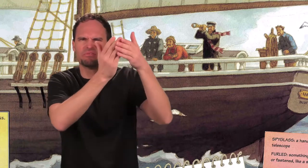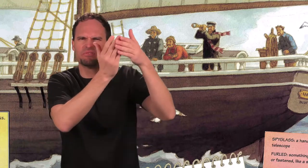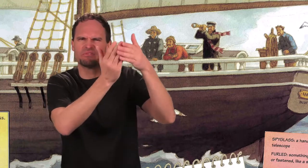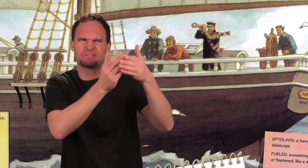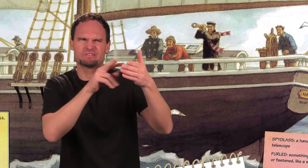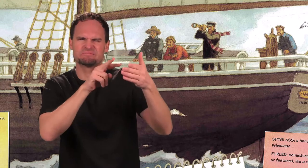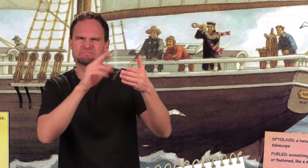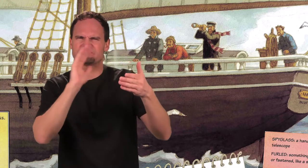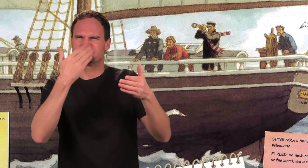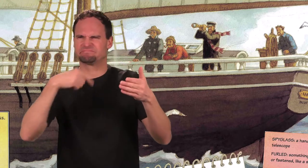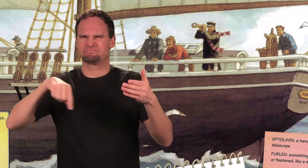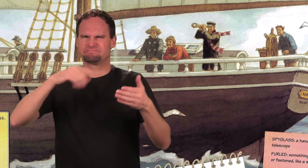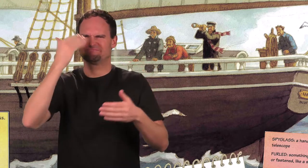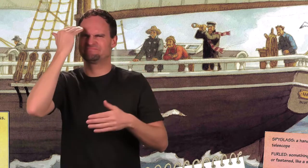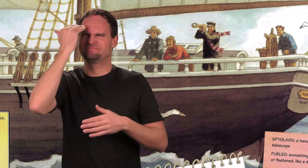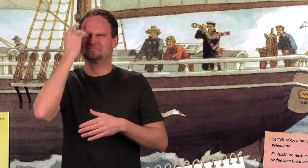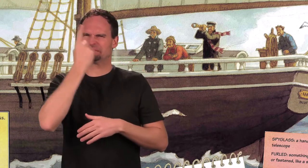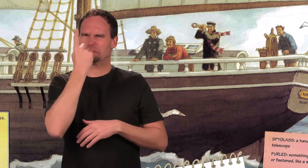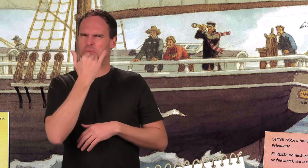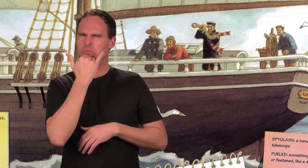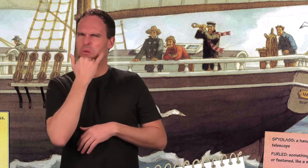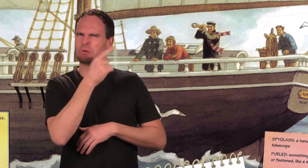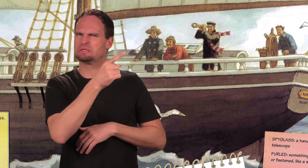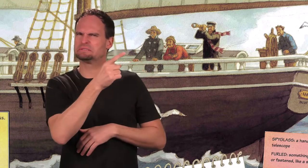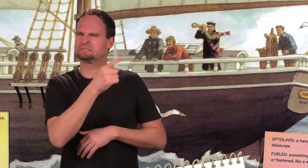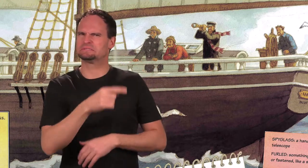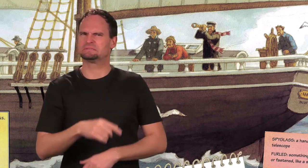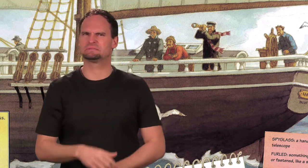brig. They all knew something was wrong.